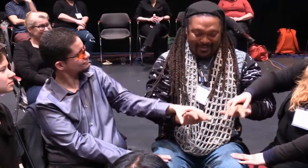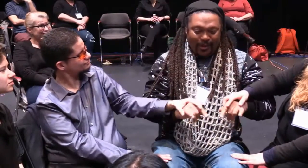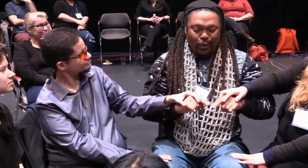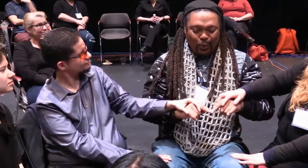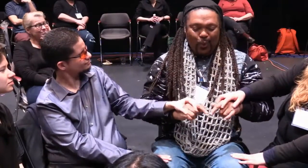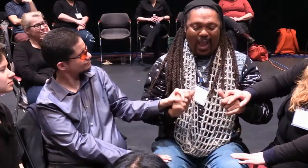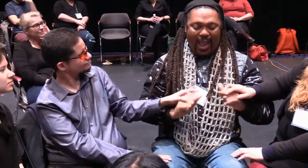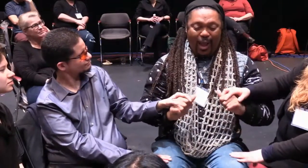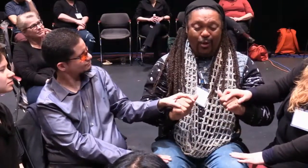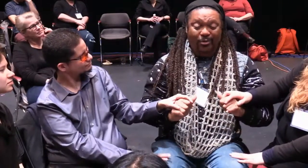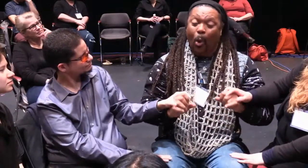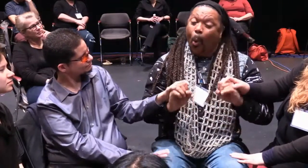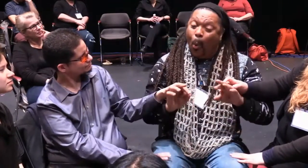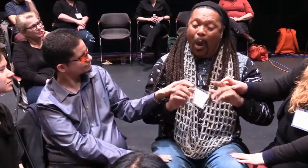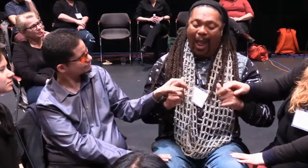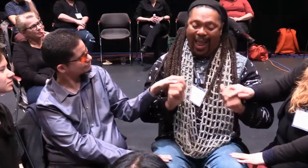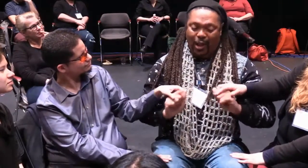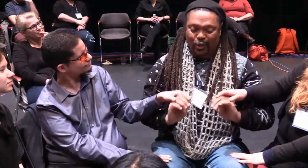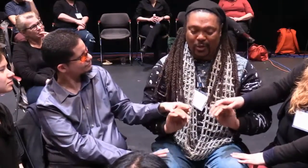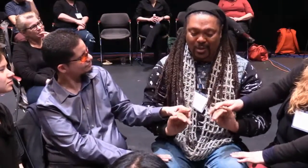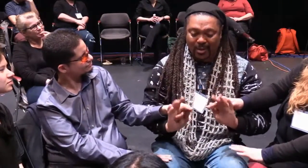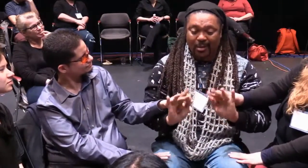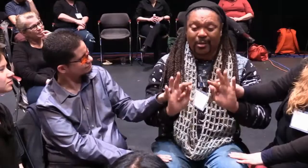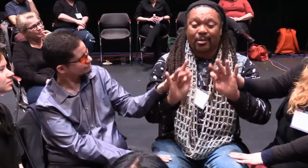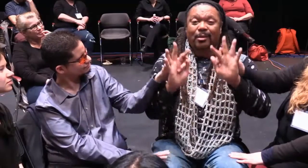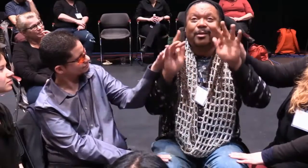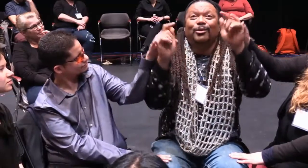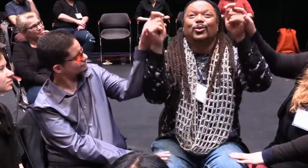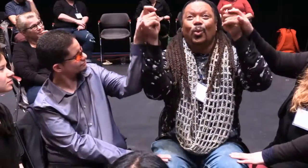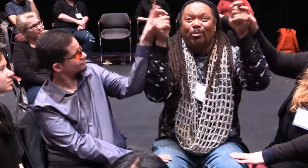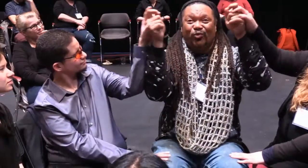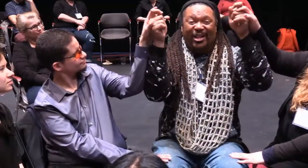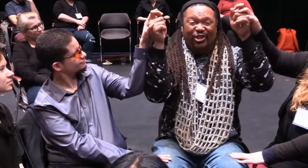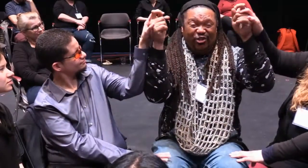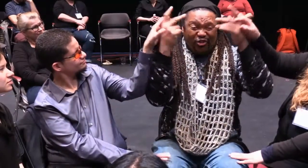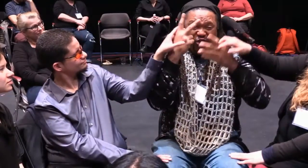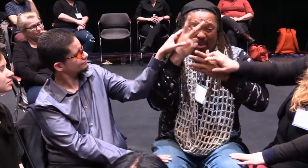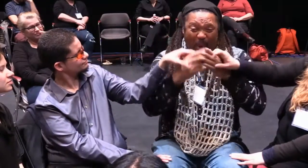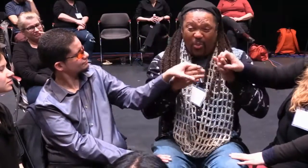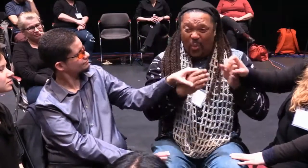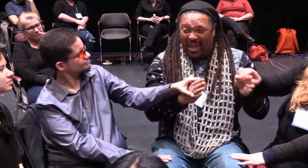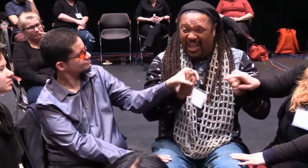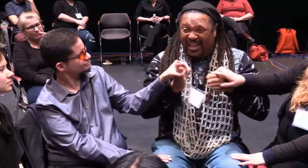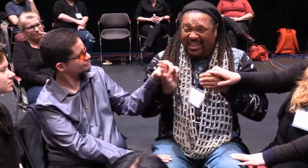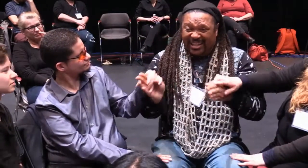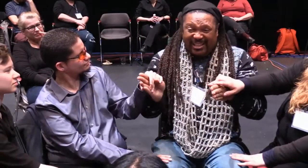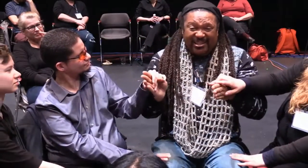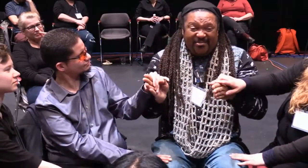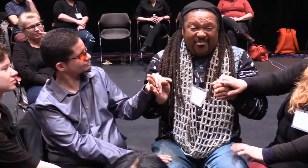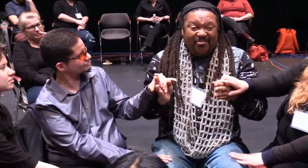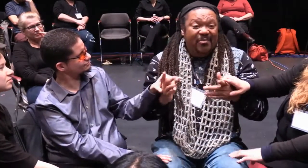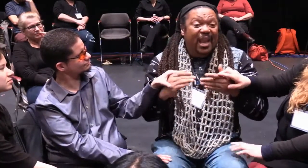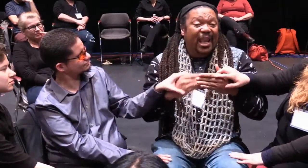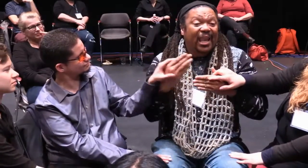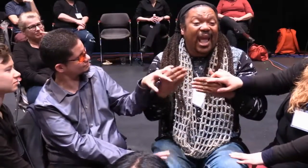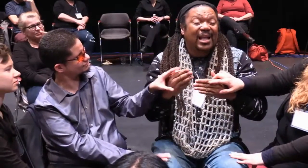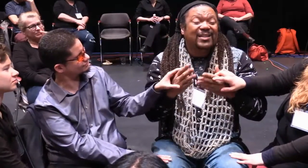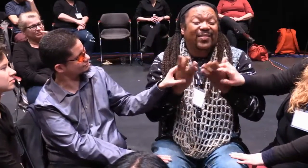it must mean that there are all these other additional layers into it. And that the definition of those layers trickles